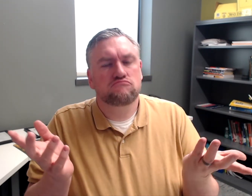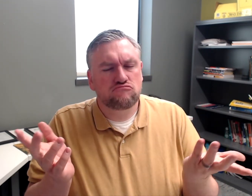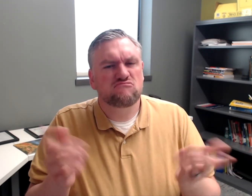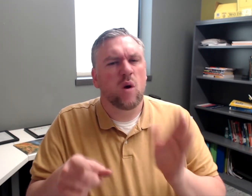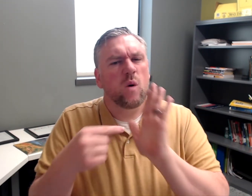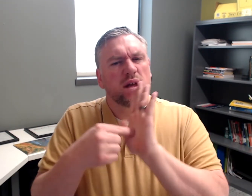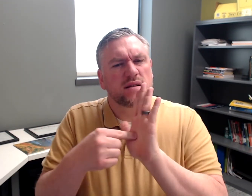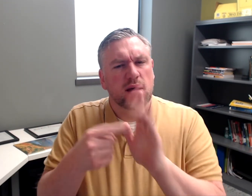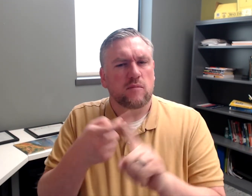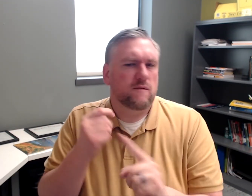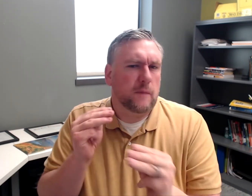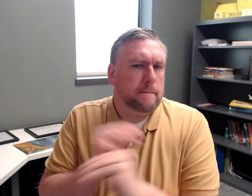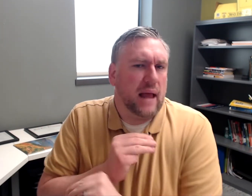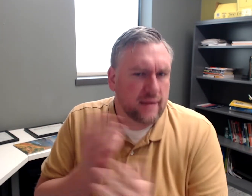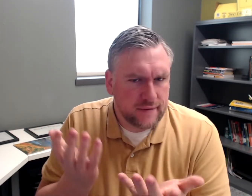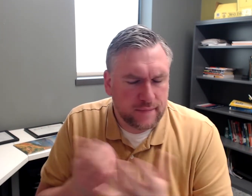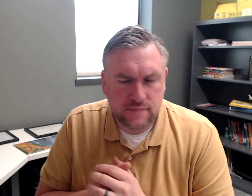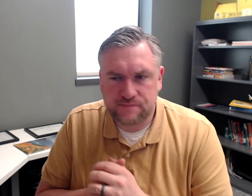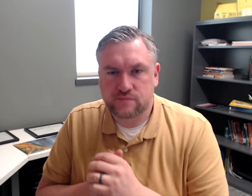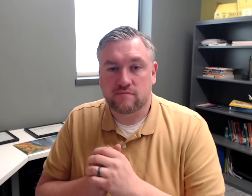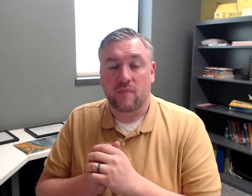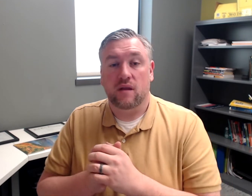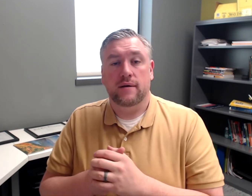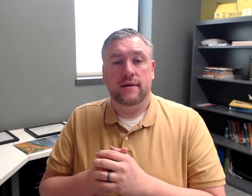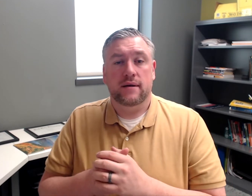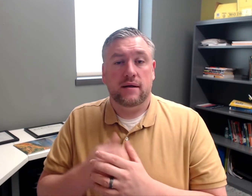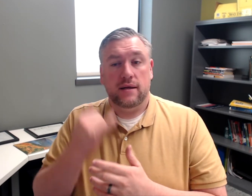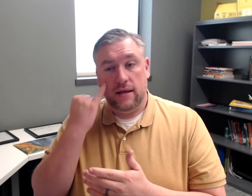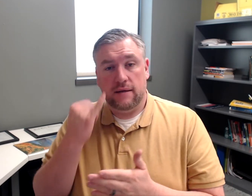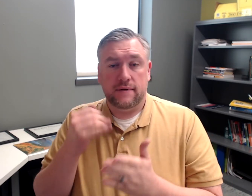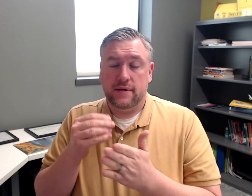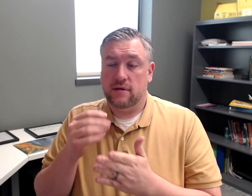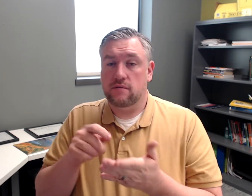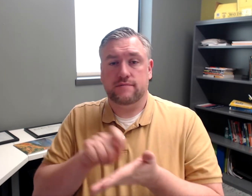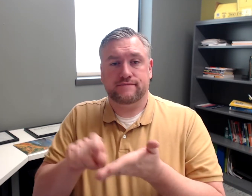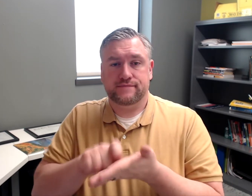becomes a little bit vague. Here's an example in math.